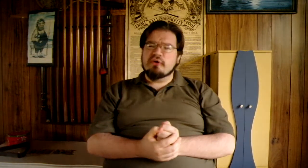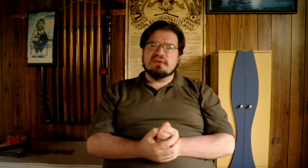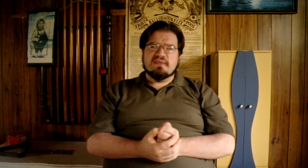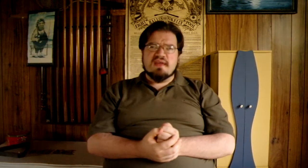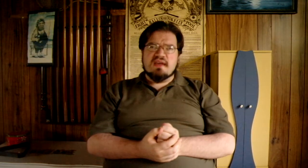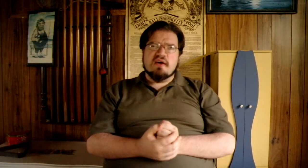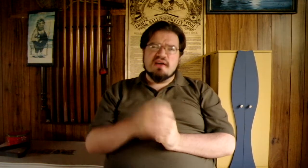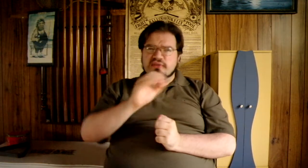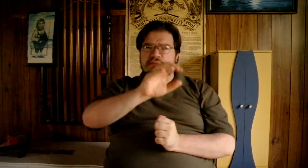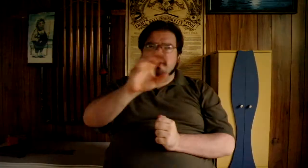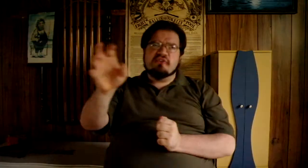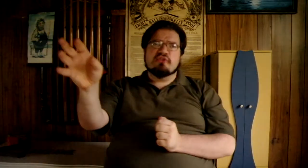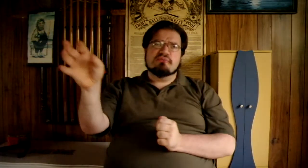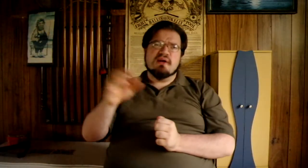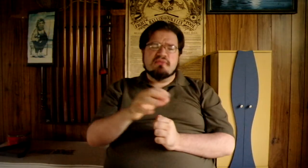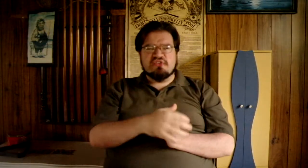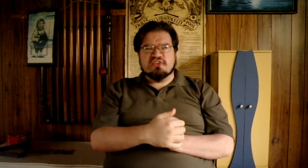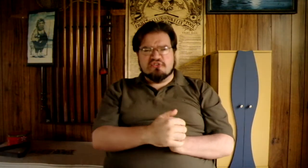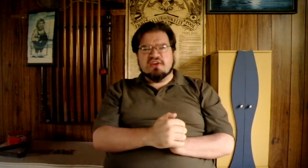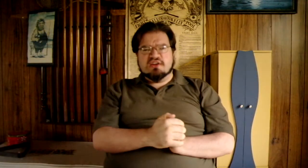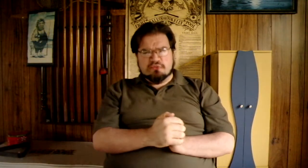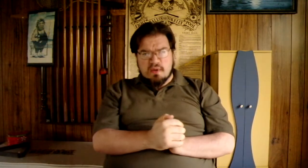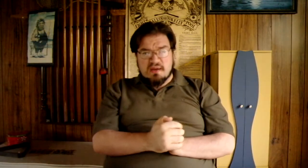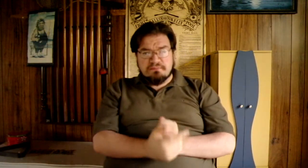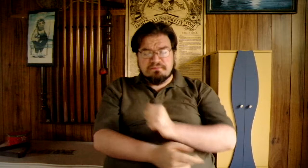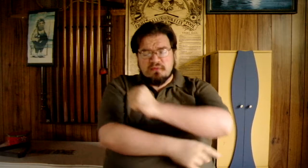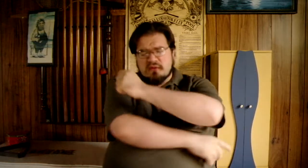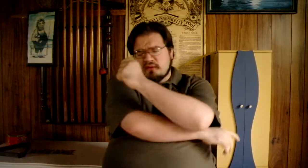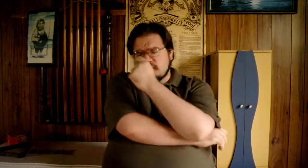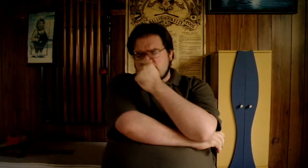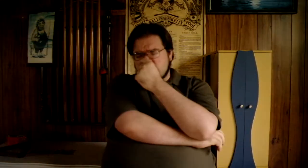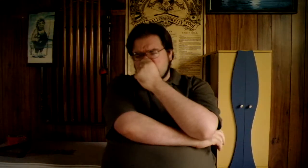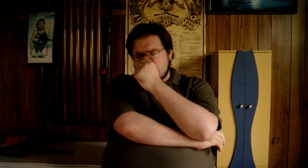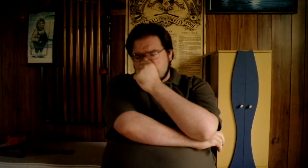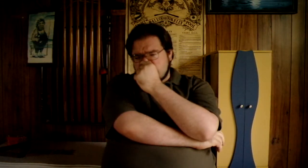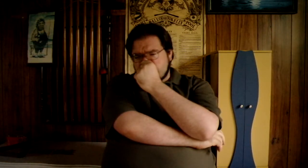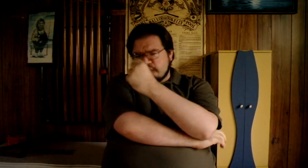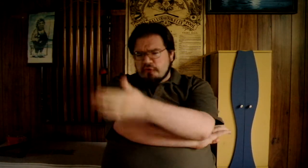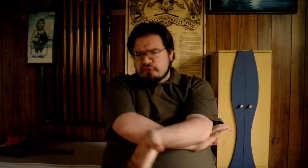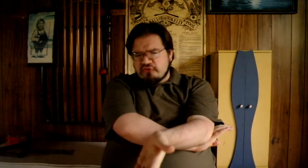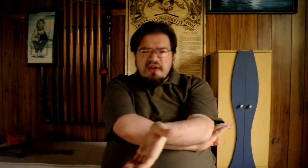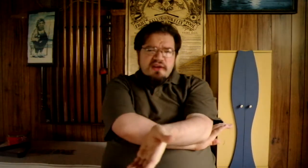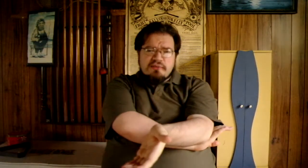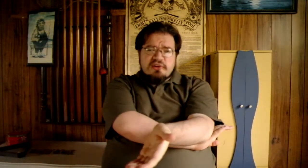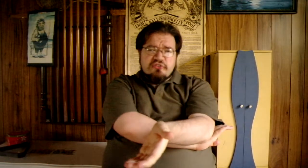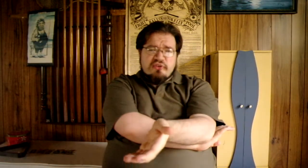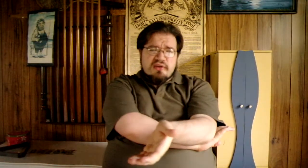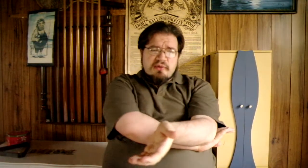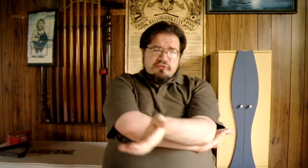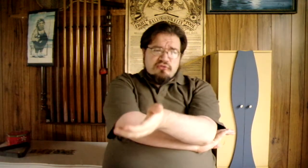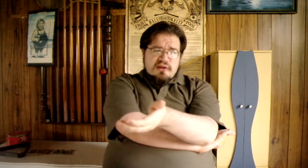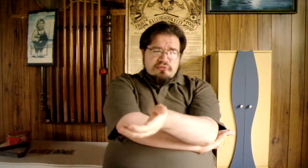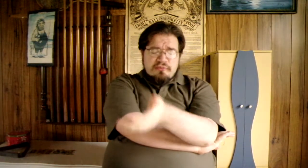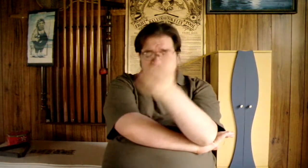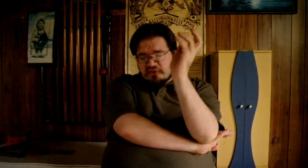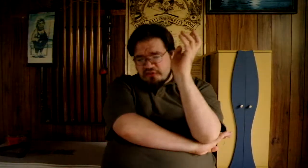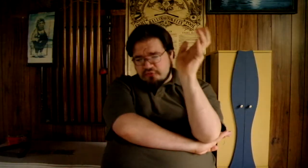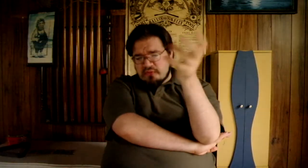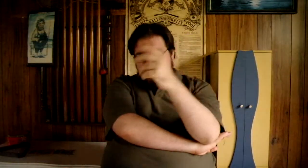in the I have eliminated my misunderstandings way. So today I'm going to tell you about dreams. I'm actually going to split this up